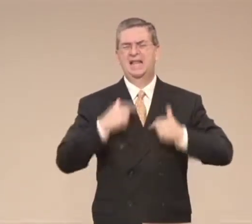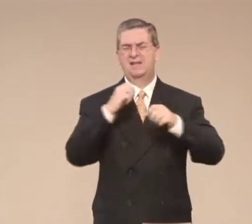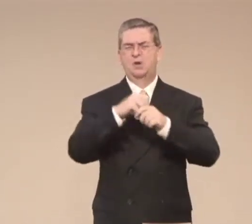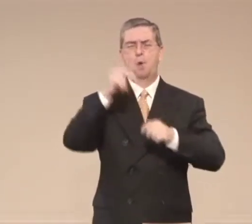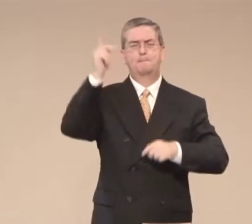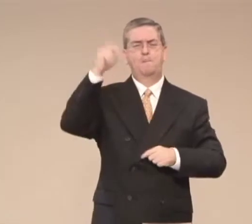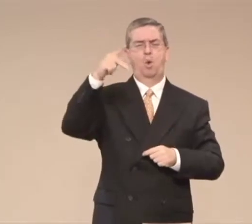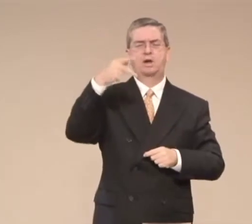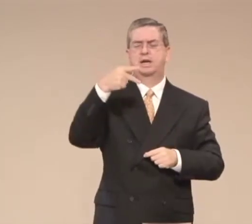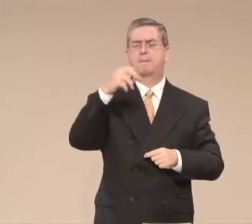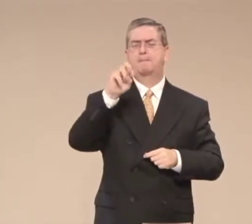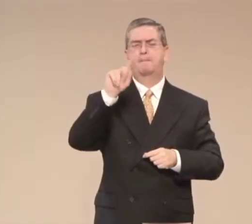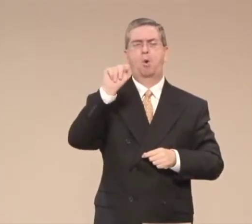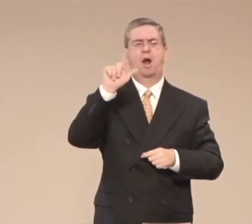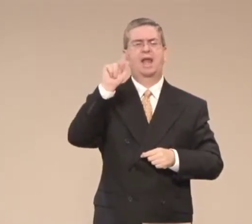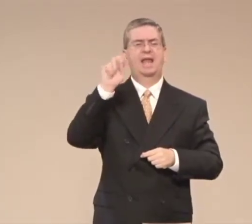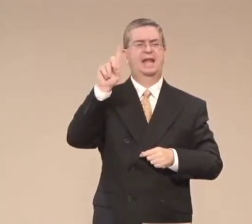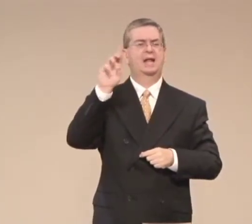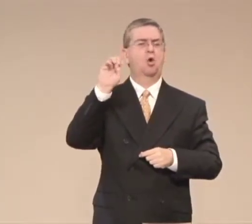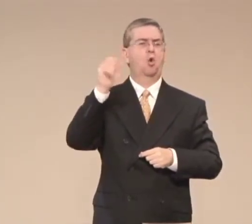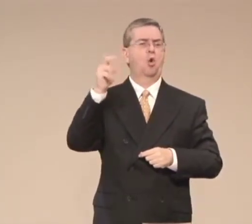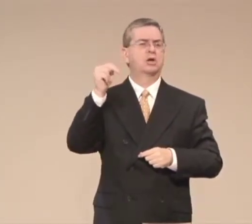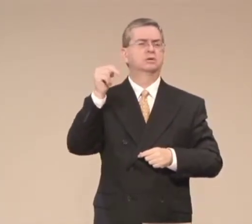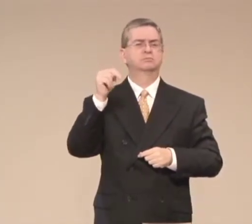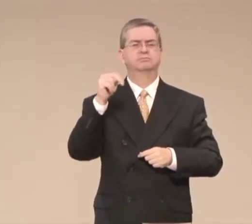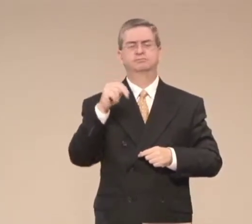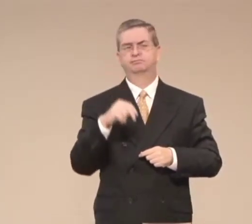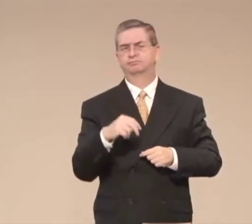Let me tell you, one time ago, I experienced that.